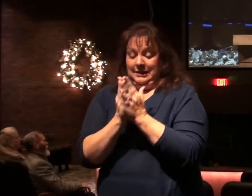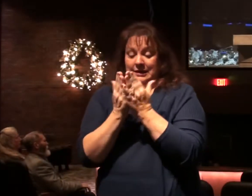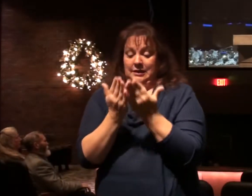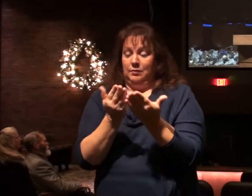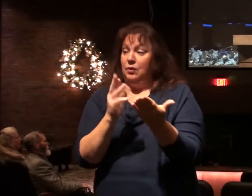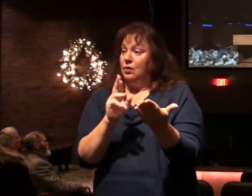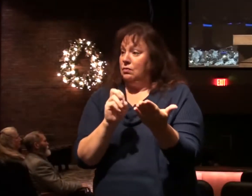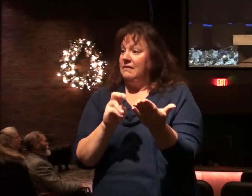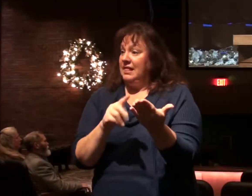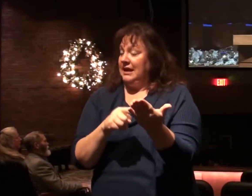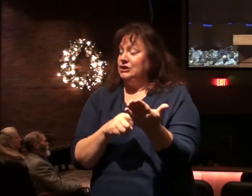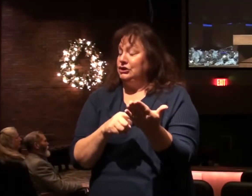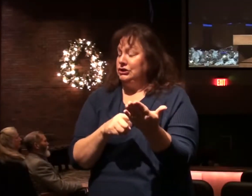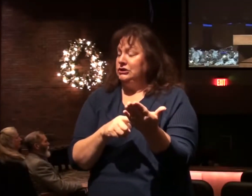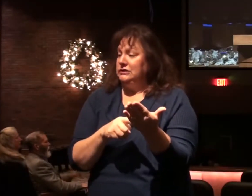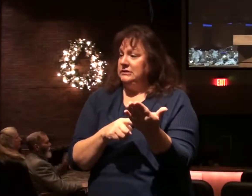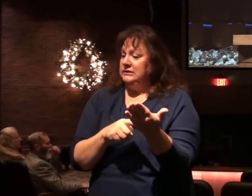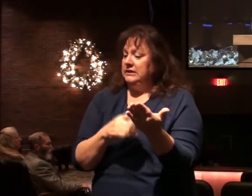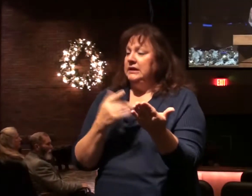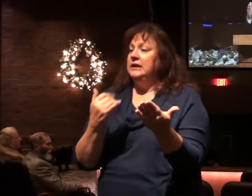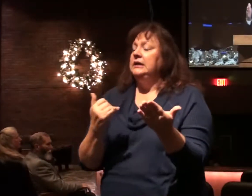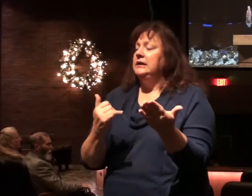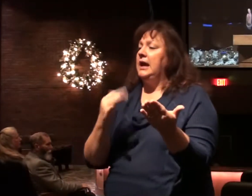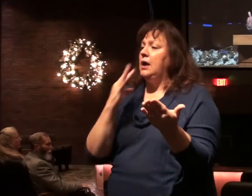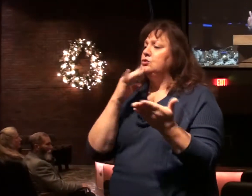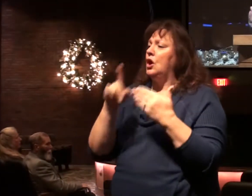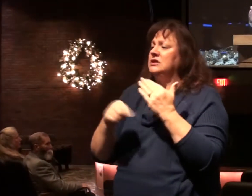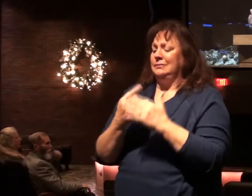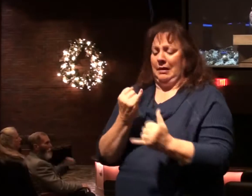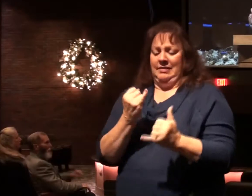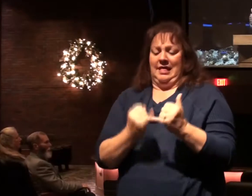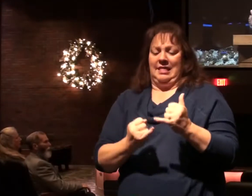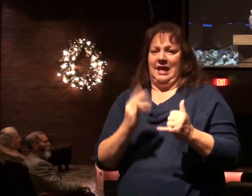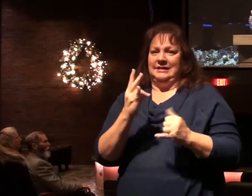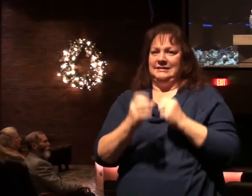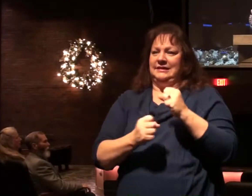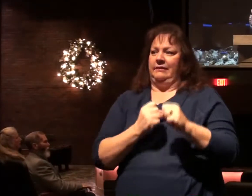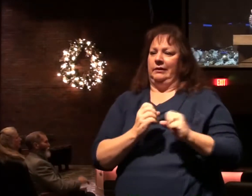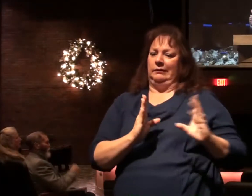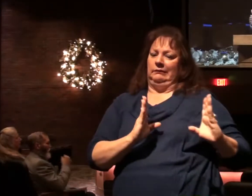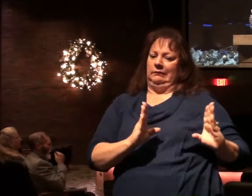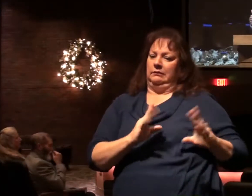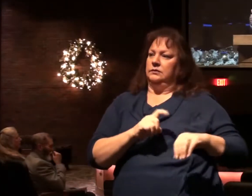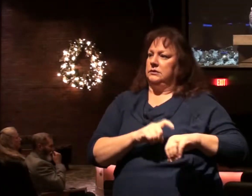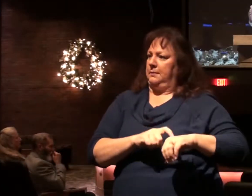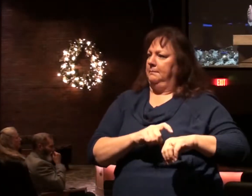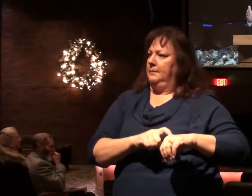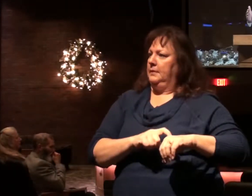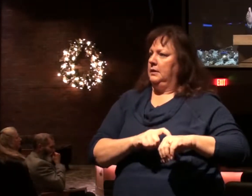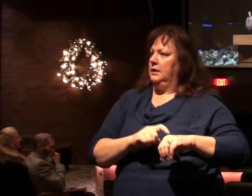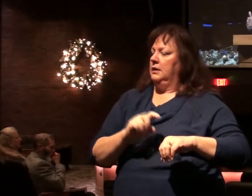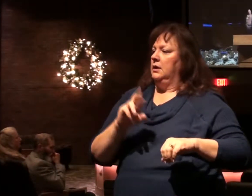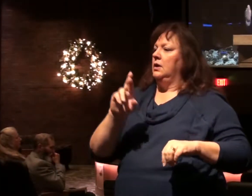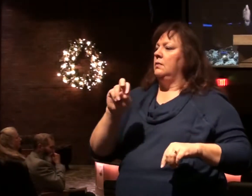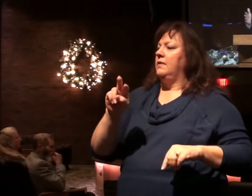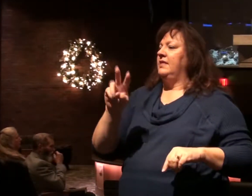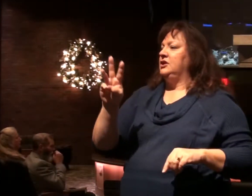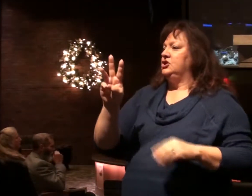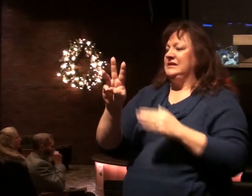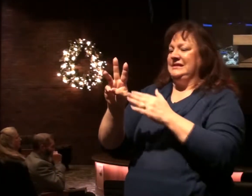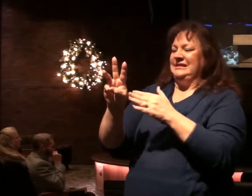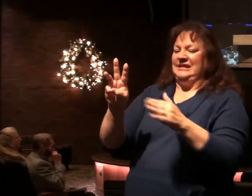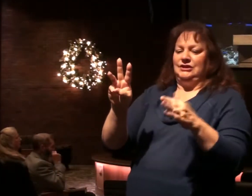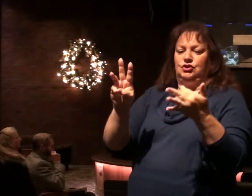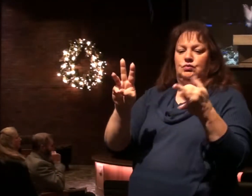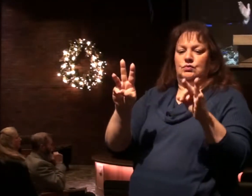Revelation that deals with that last seven-year period. That's what chapters 6 to